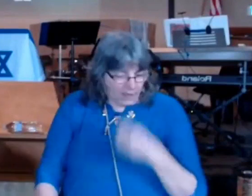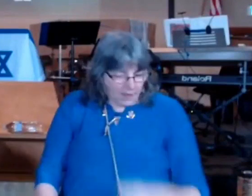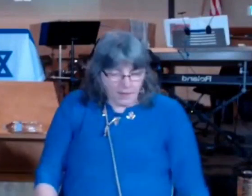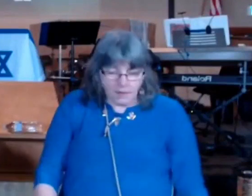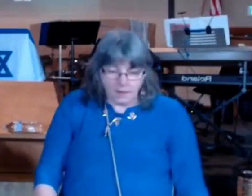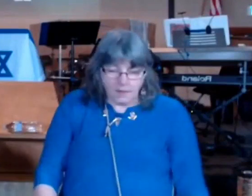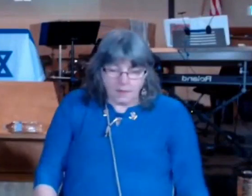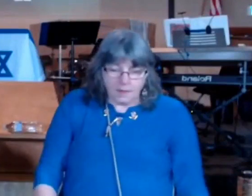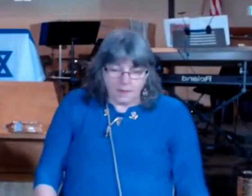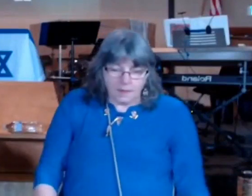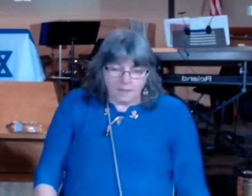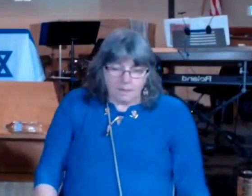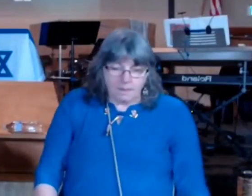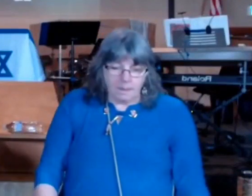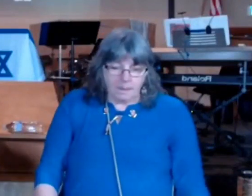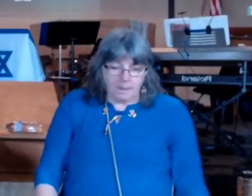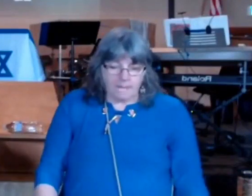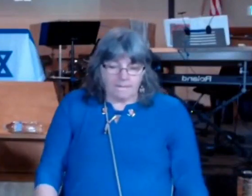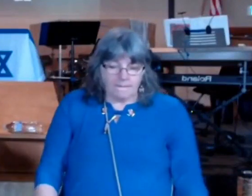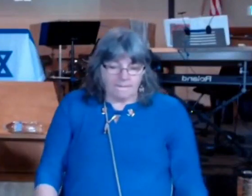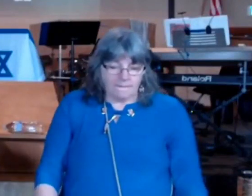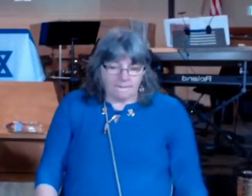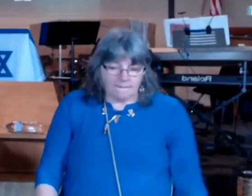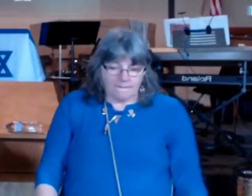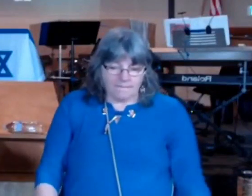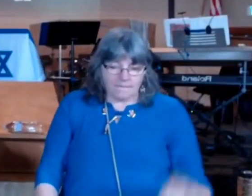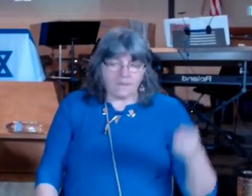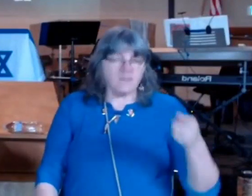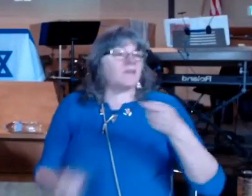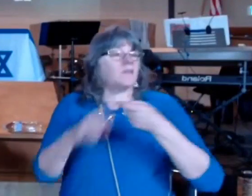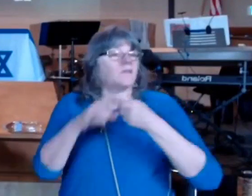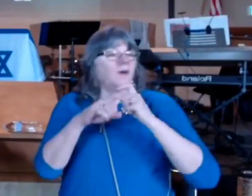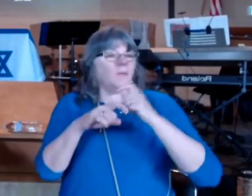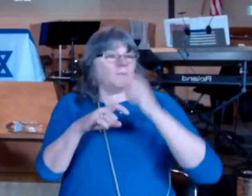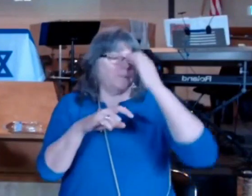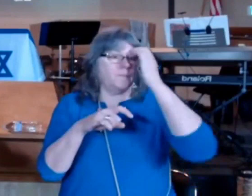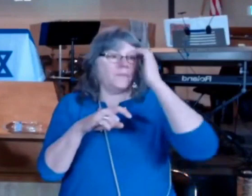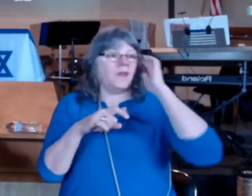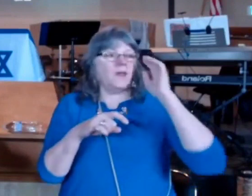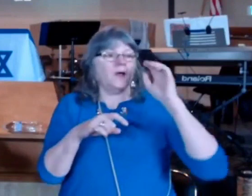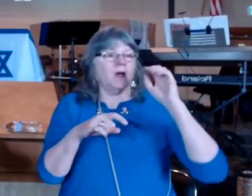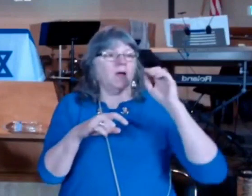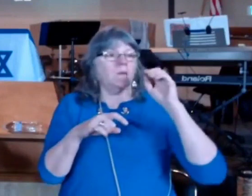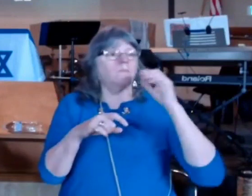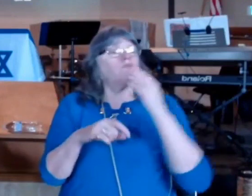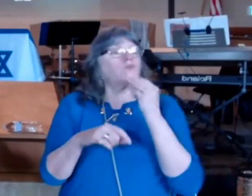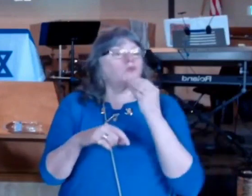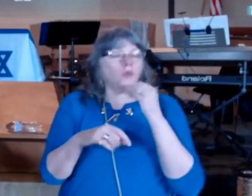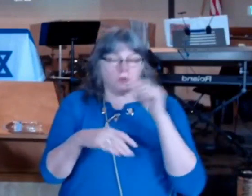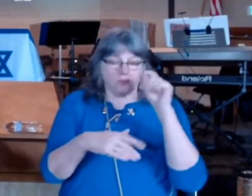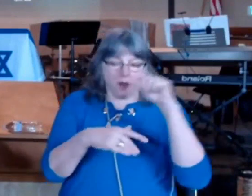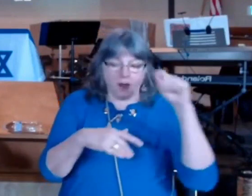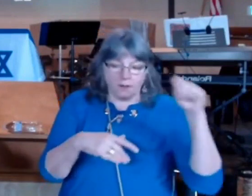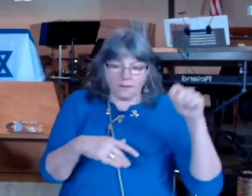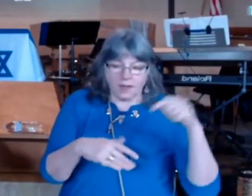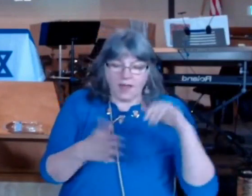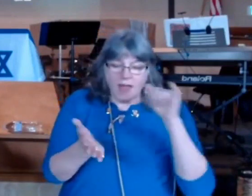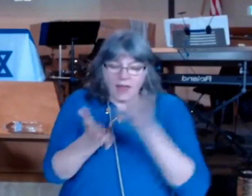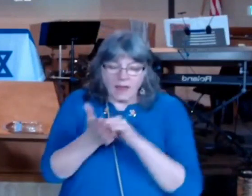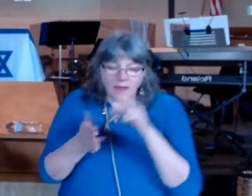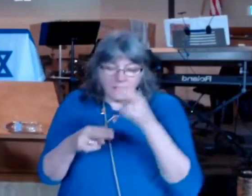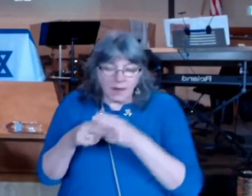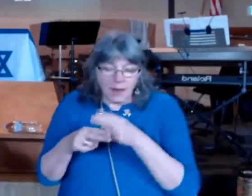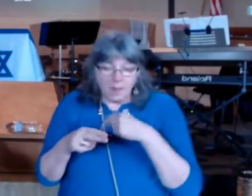we read his name is the leper scholar somebody prophesying about who is the leper